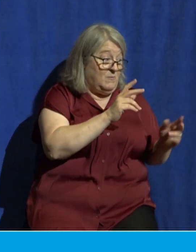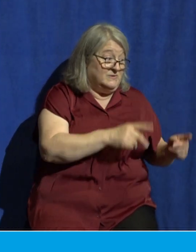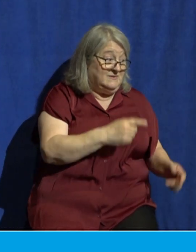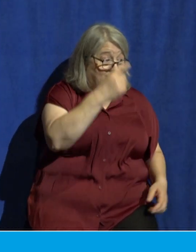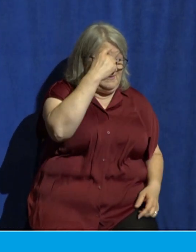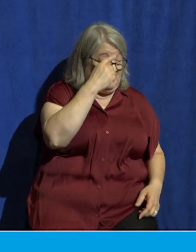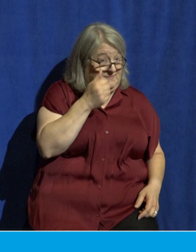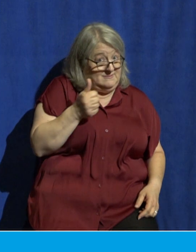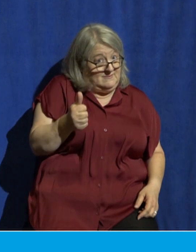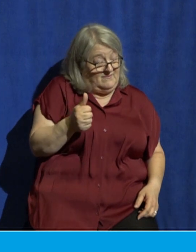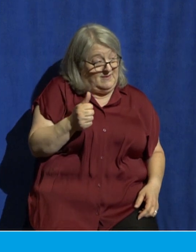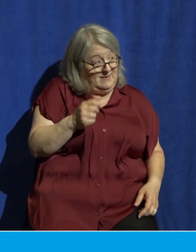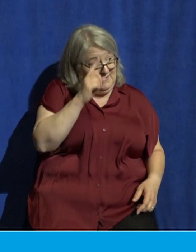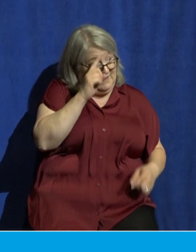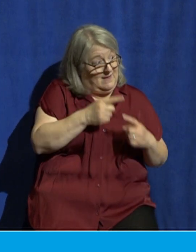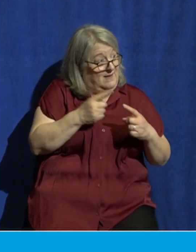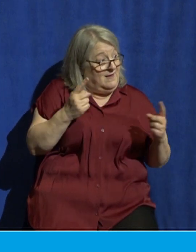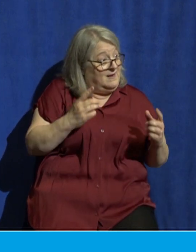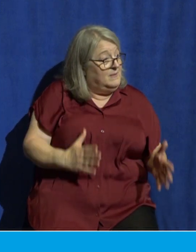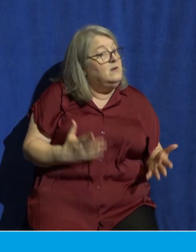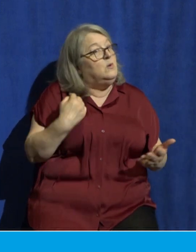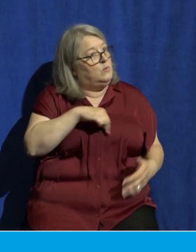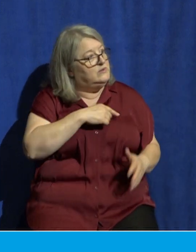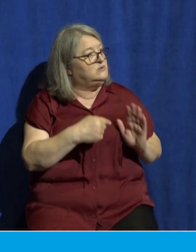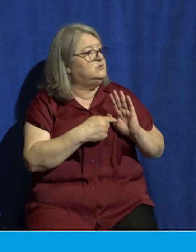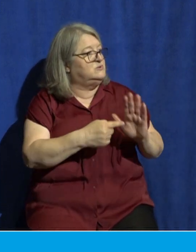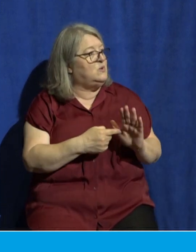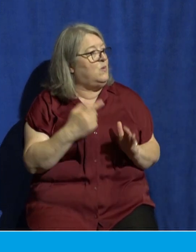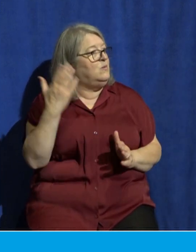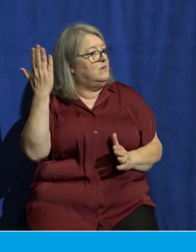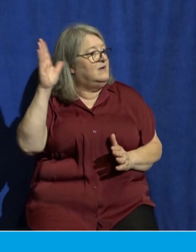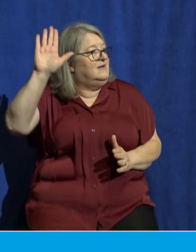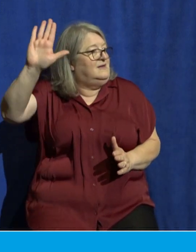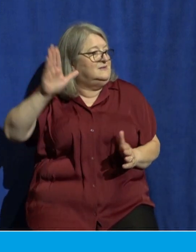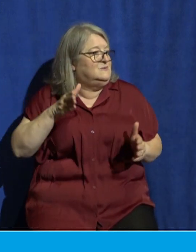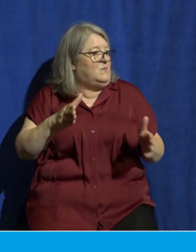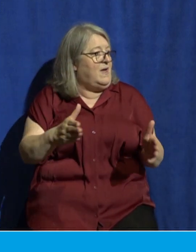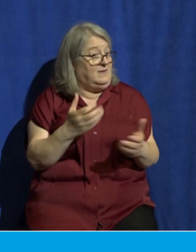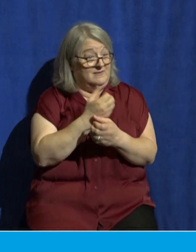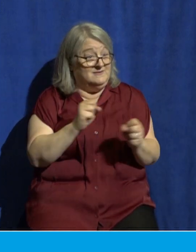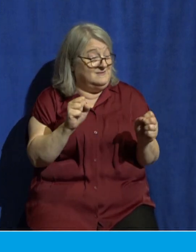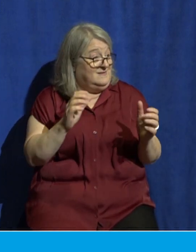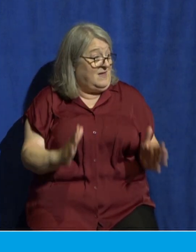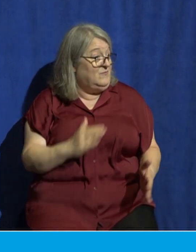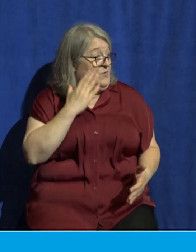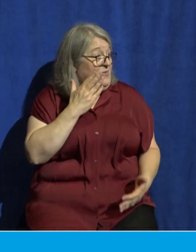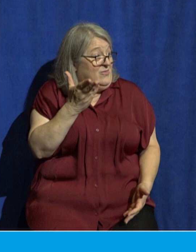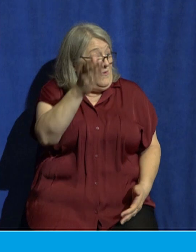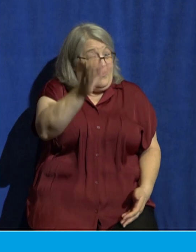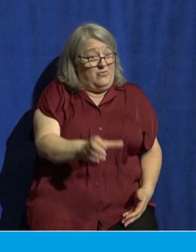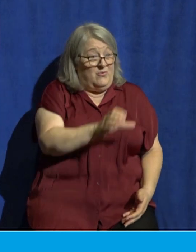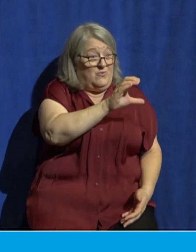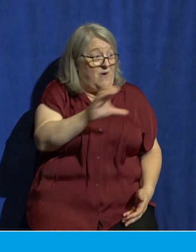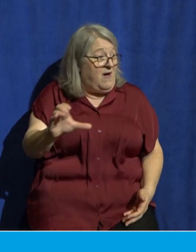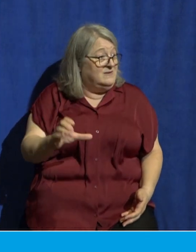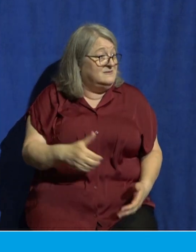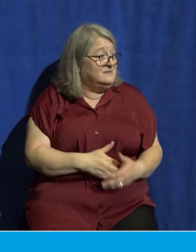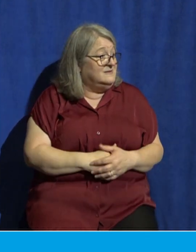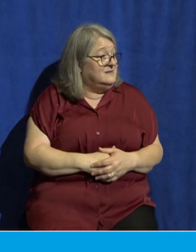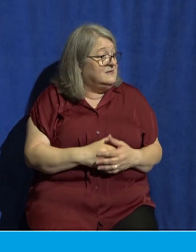reflect our savior who while he was hanging on the cross looking at those who have put him there said father forgive them for they know not what they